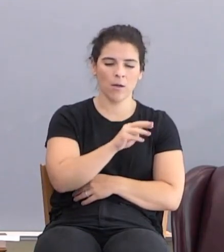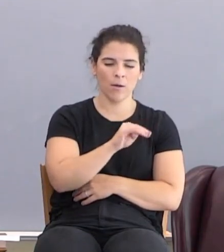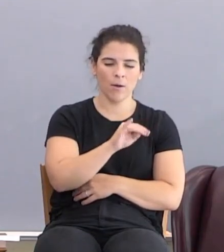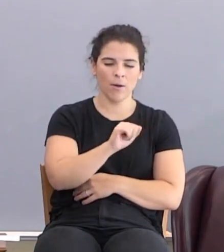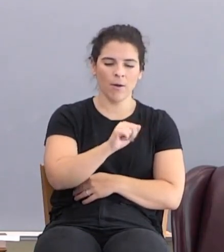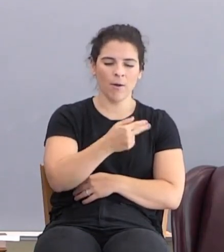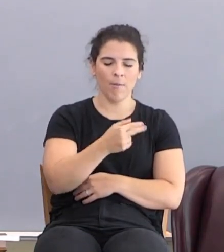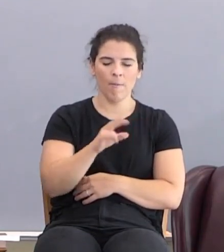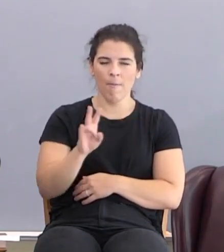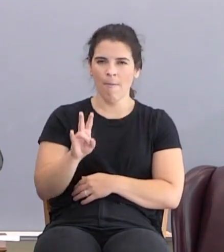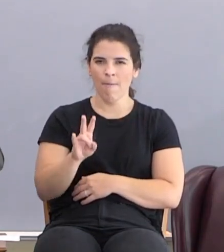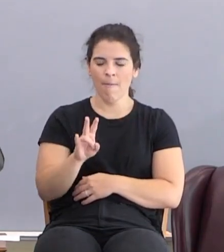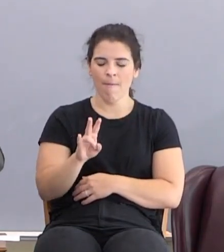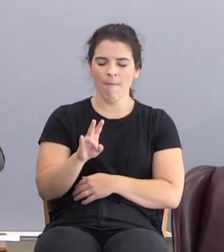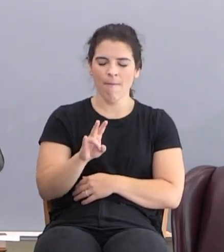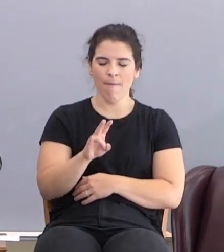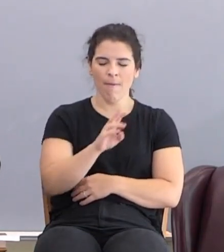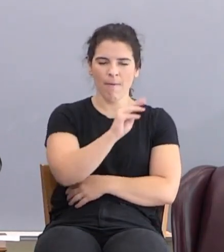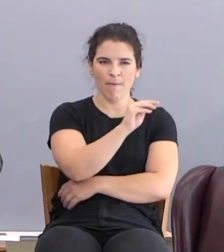Jeremiah chapter 7.